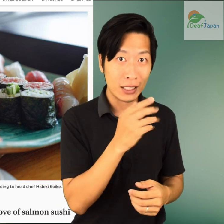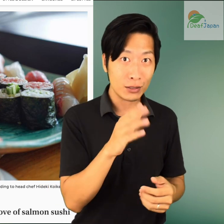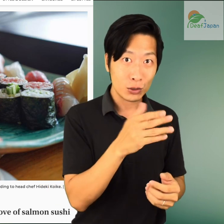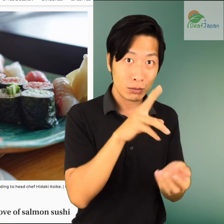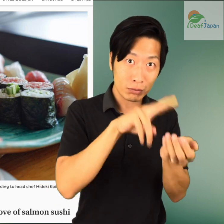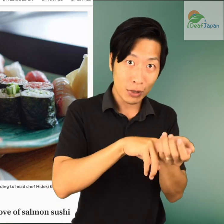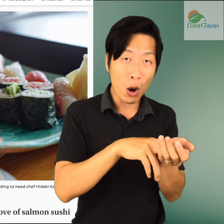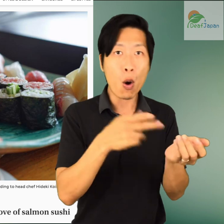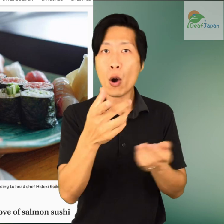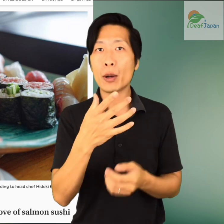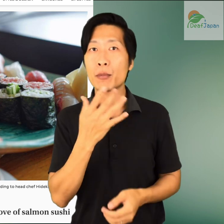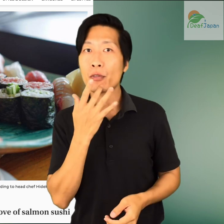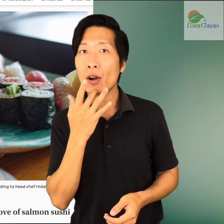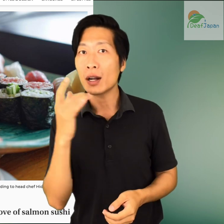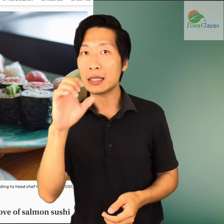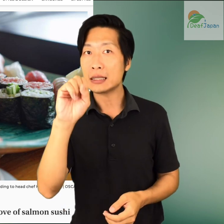prefer salmon sushi?